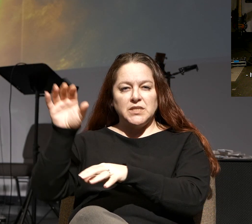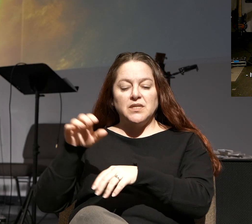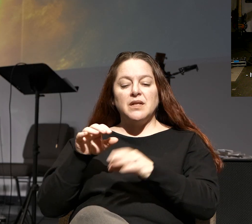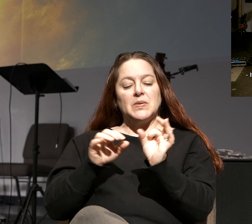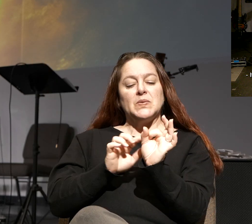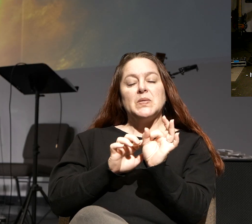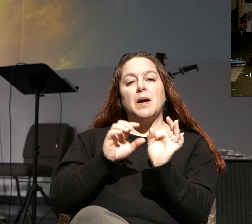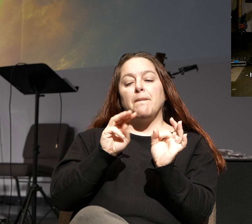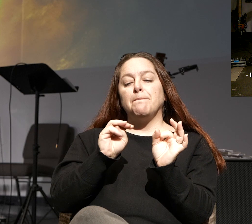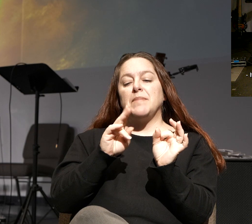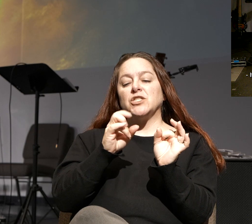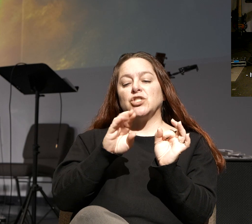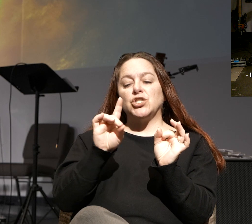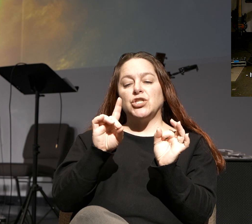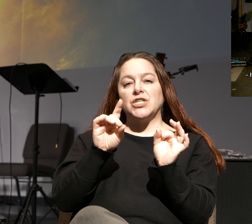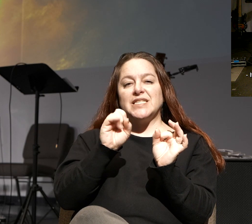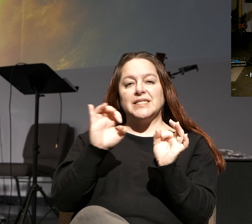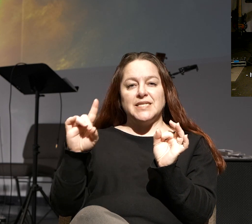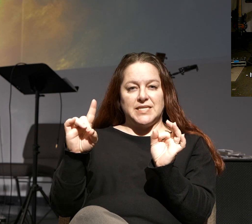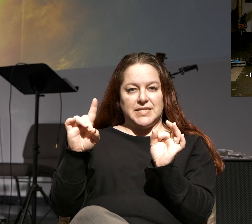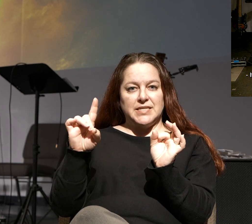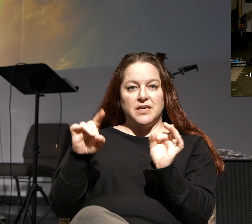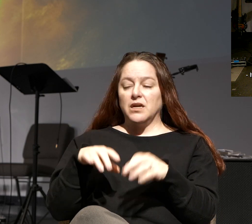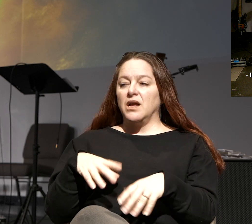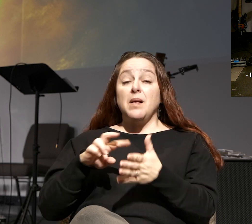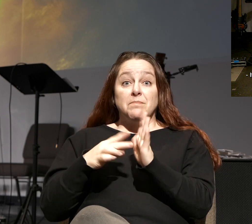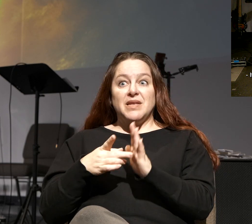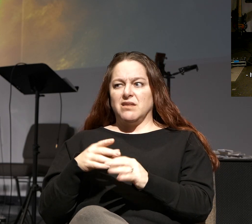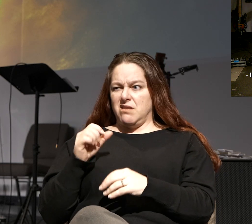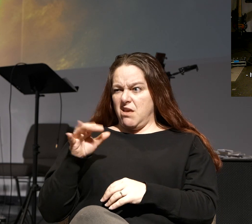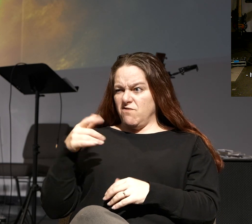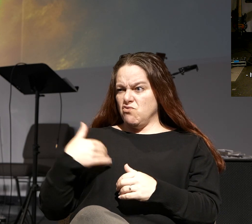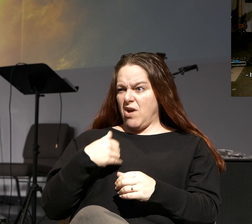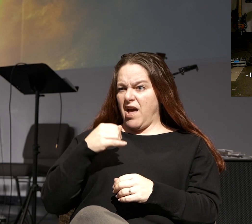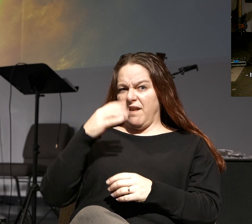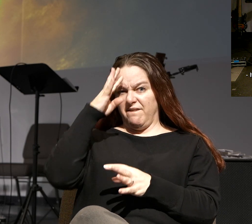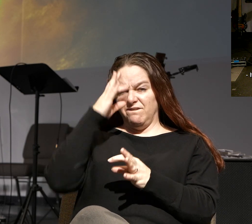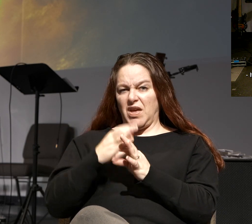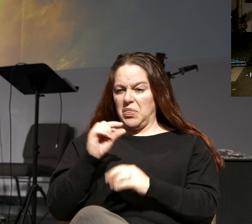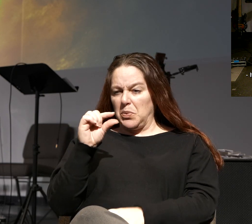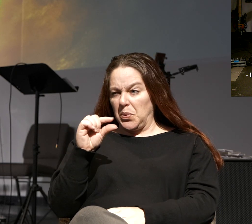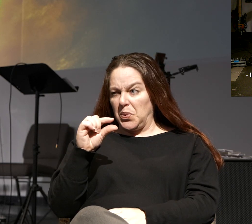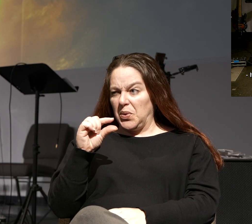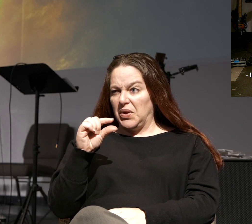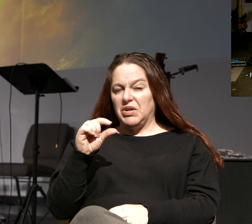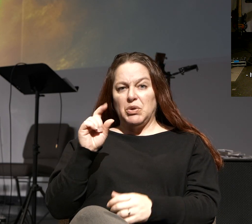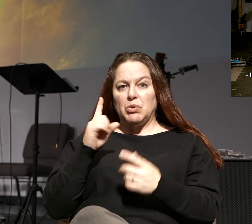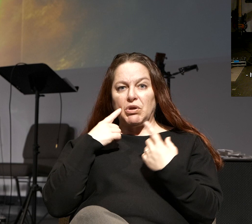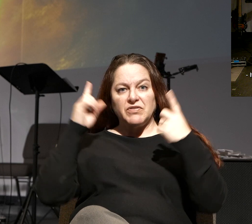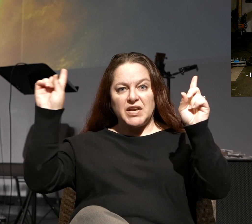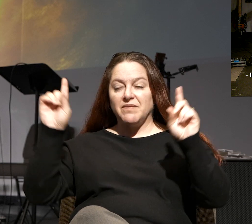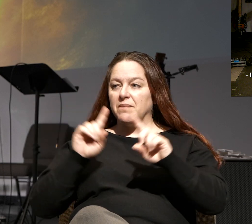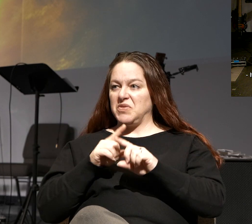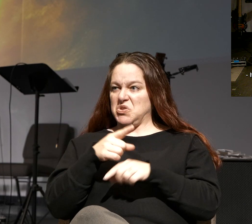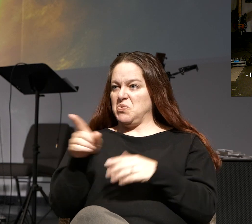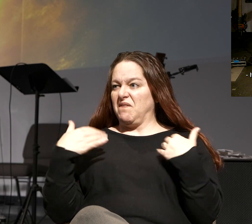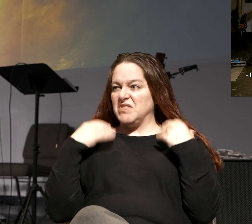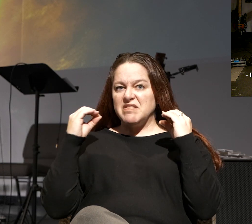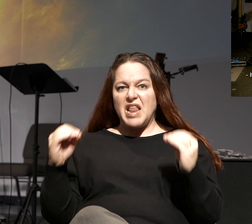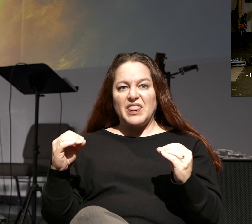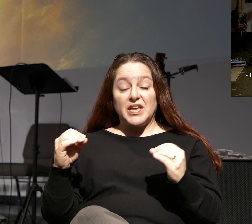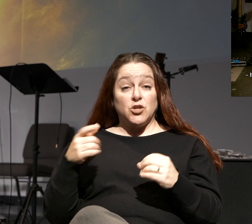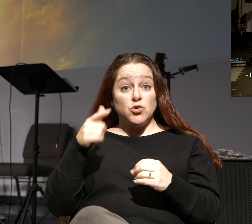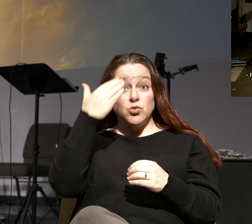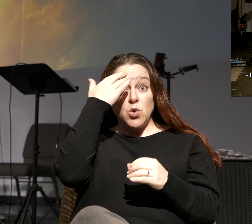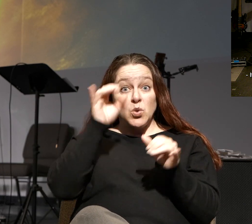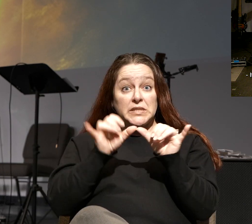If any of you would have had just a mustard seed faith, you could have gotten it done is really what He's saying. In other words, they didn't seem like they had any faith because you guys know what the